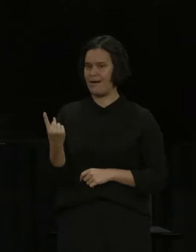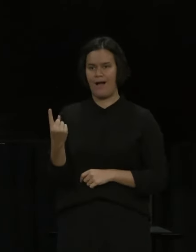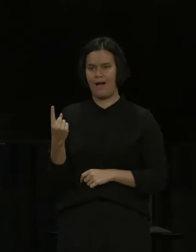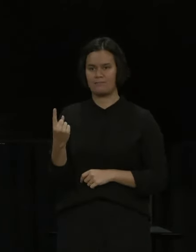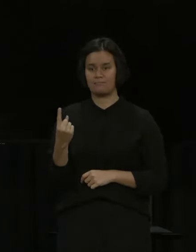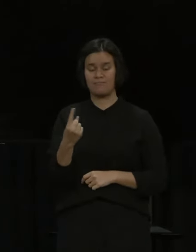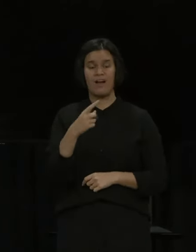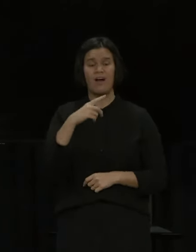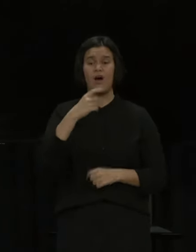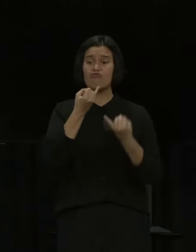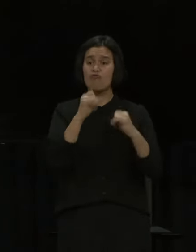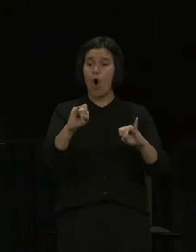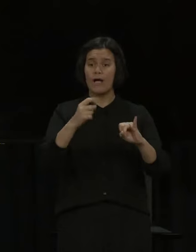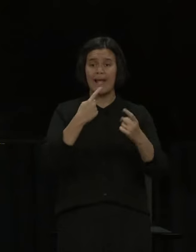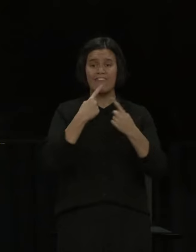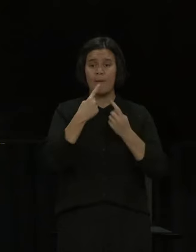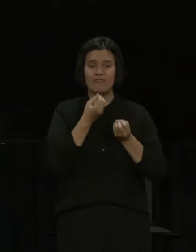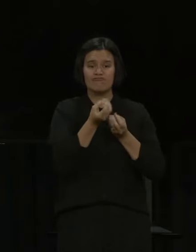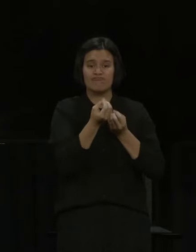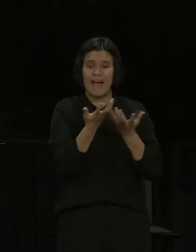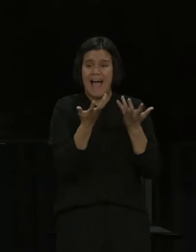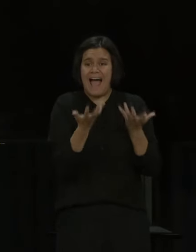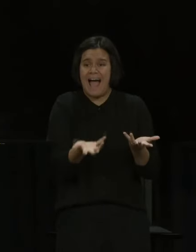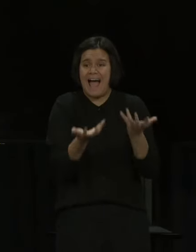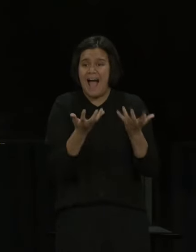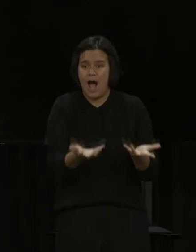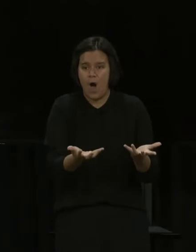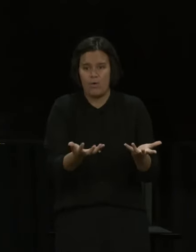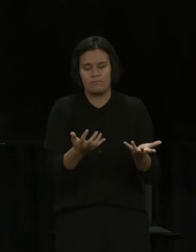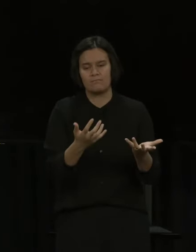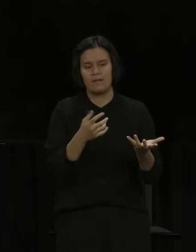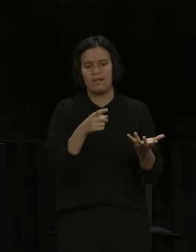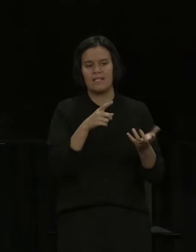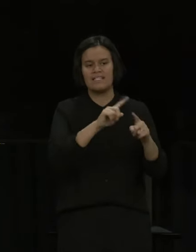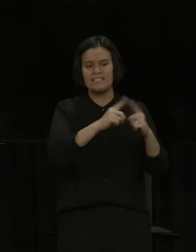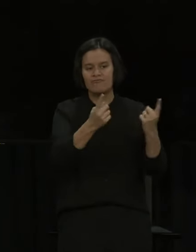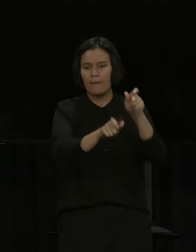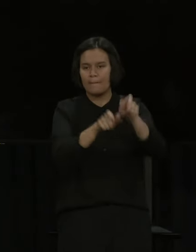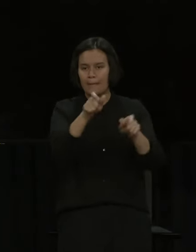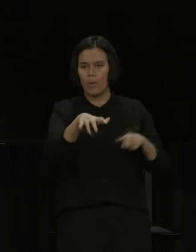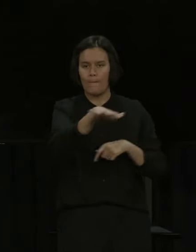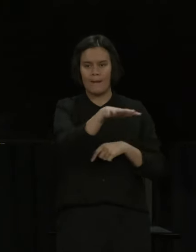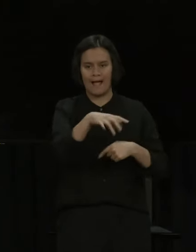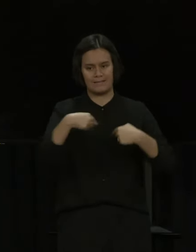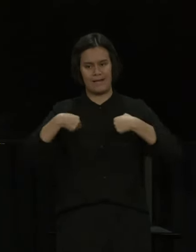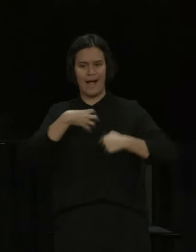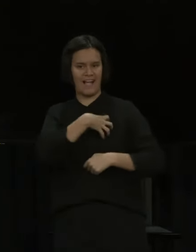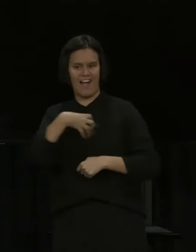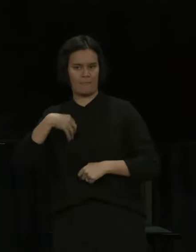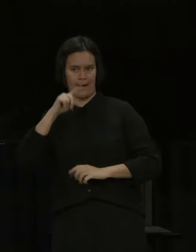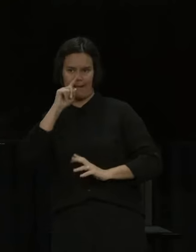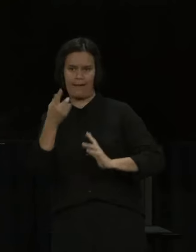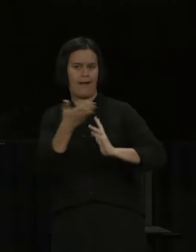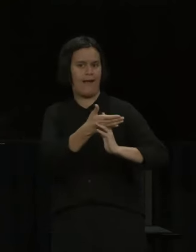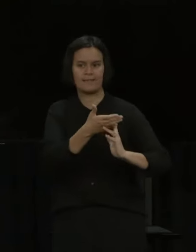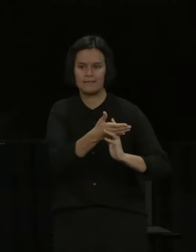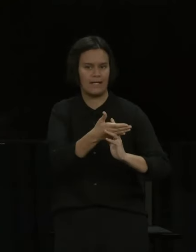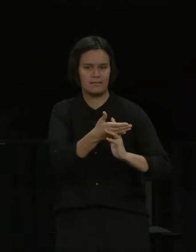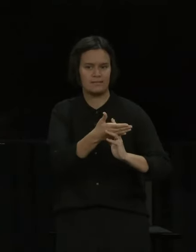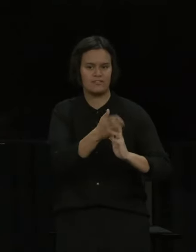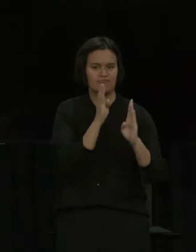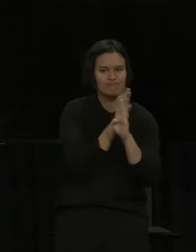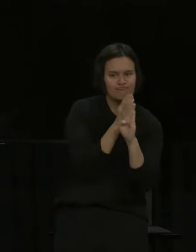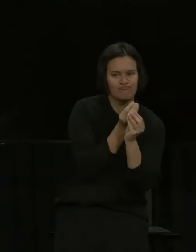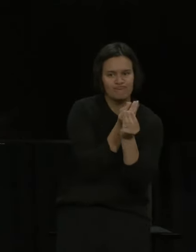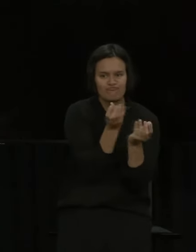reading the newspaper. They're getting their information from sources that we don't have any ability to influence and so that's one of the